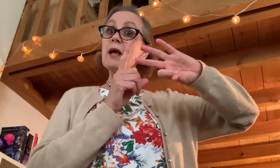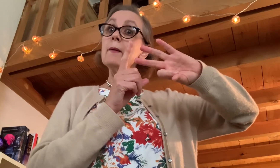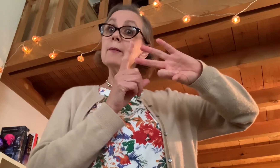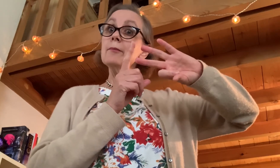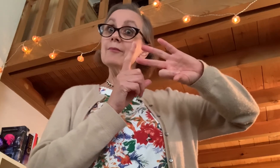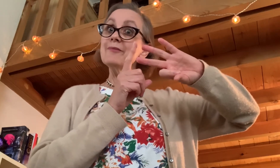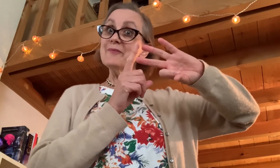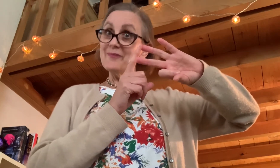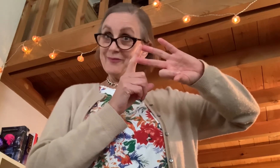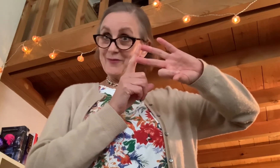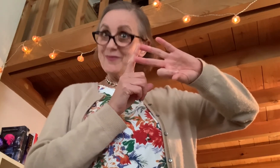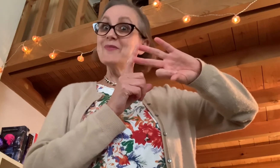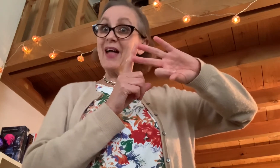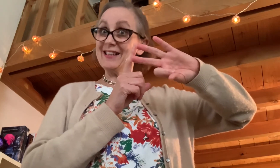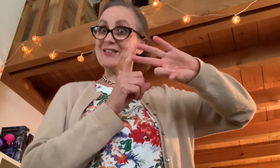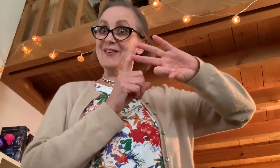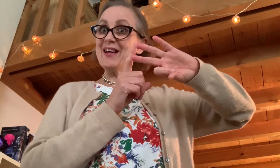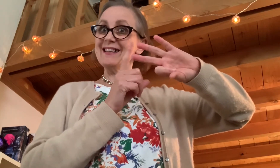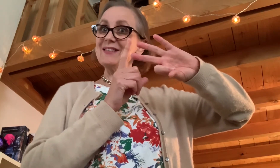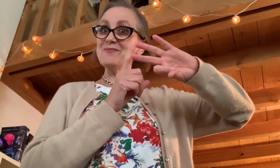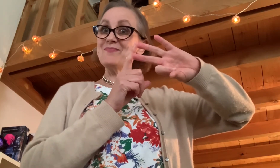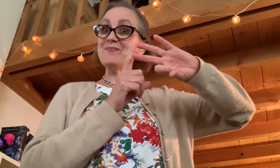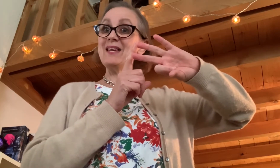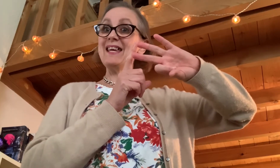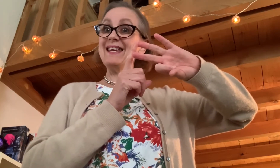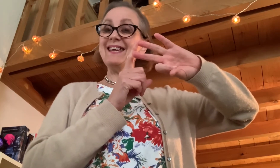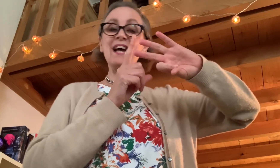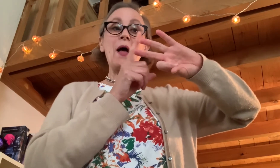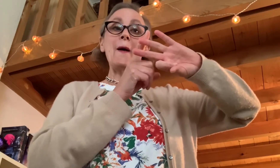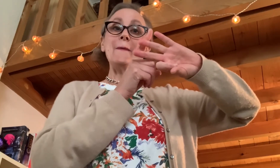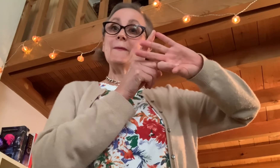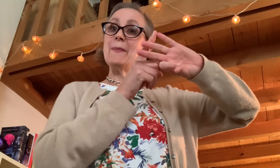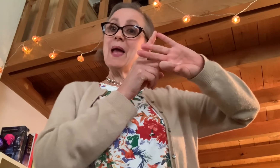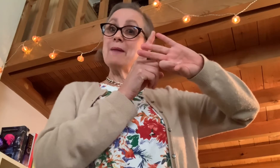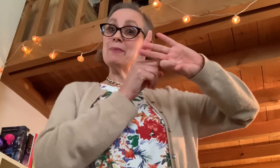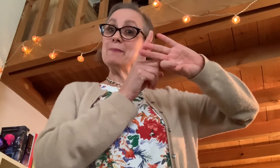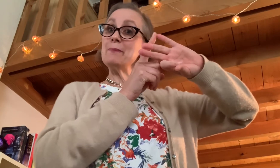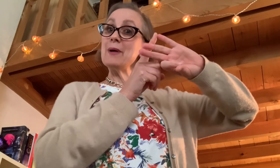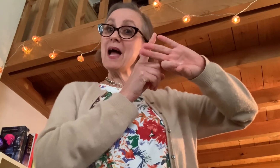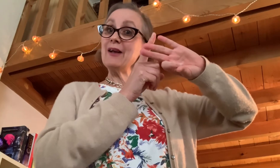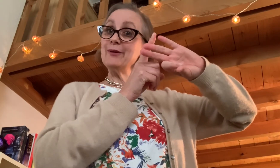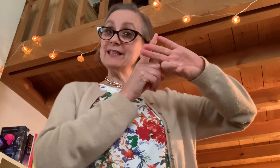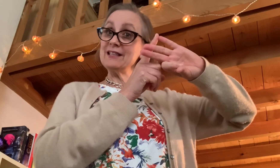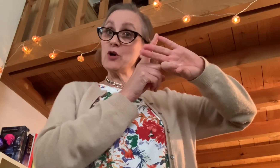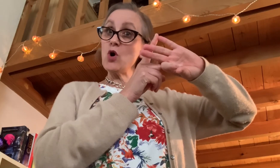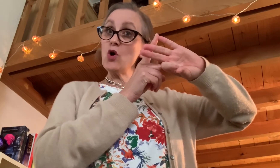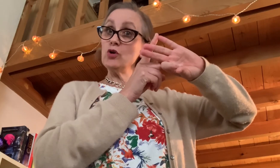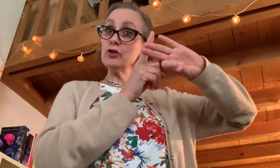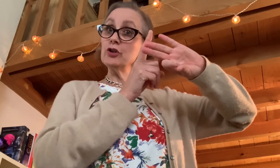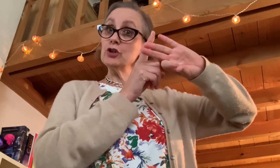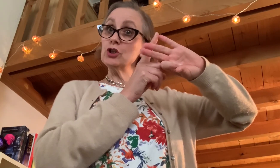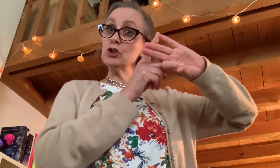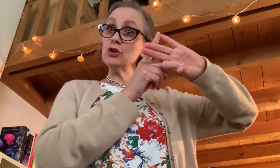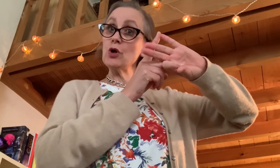that's right, me, Baby Bear is called So,